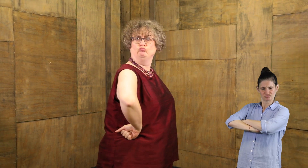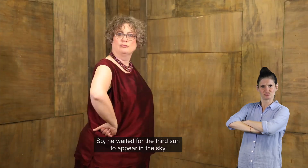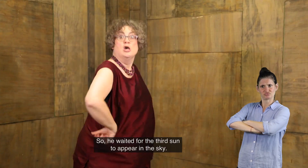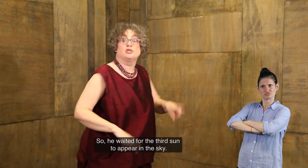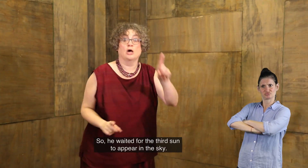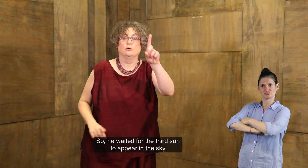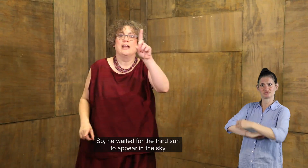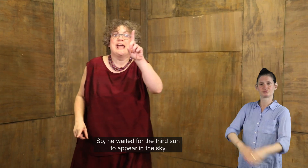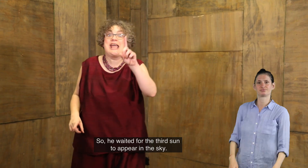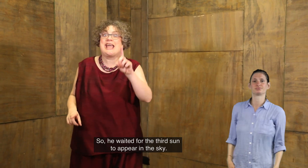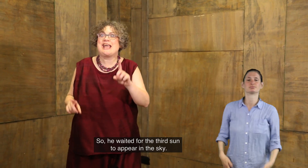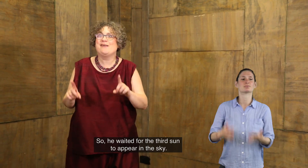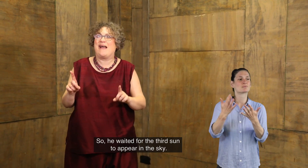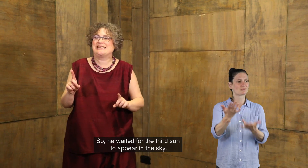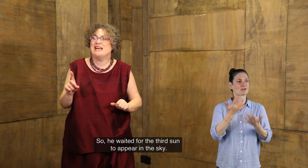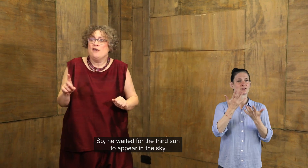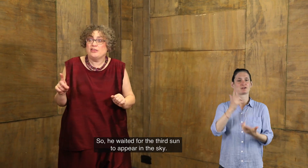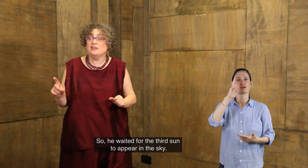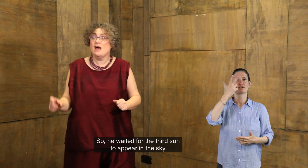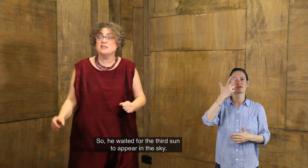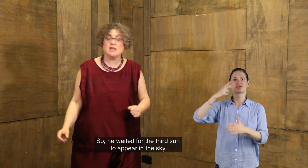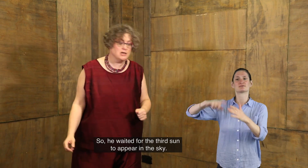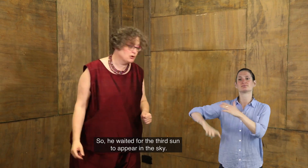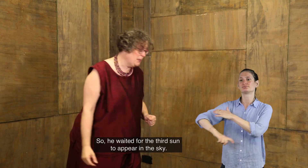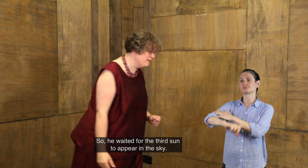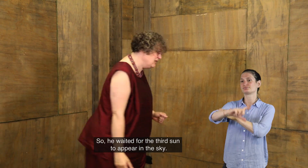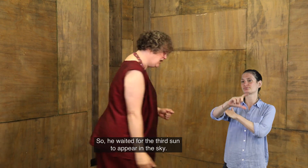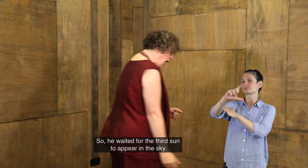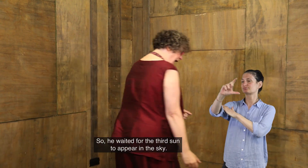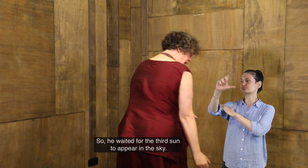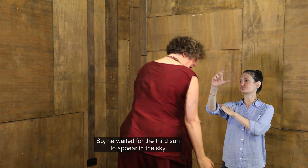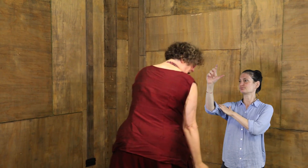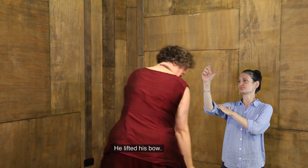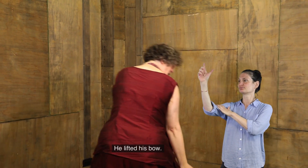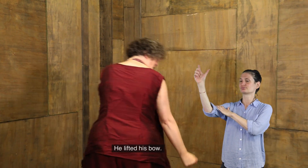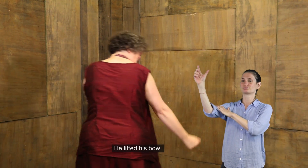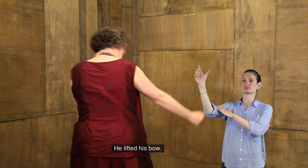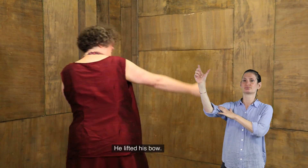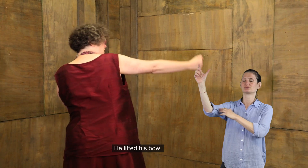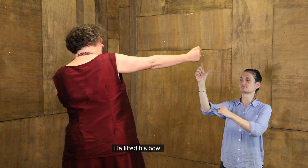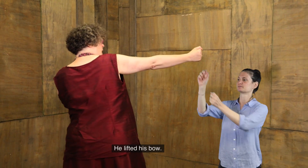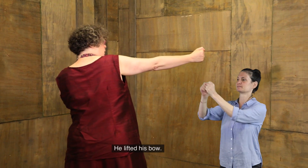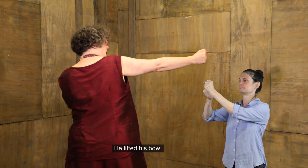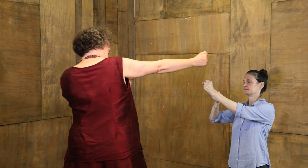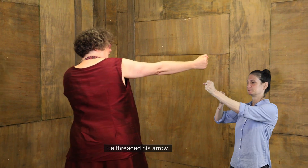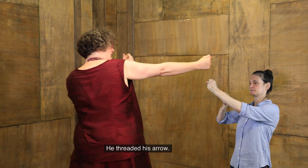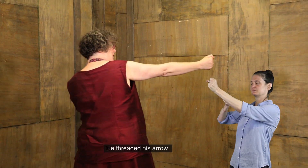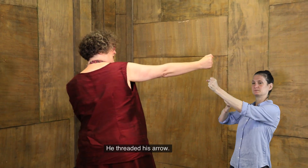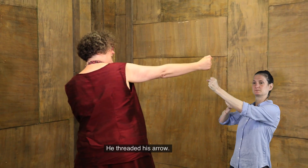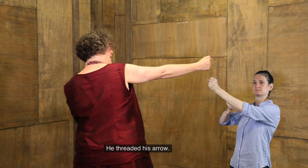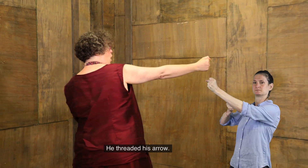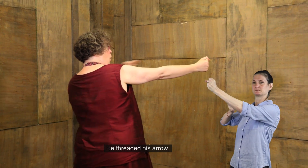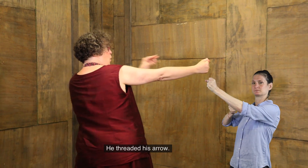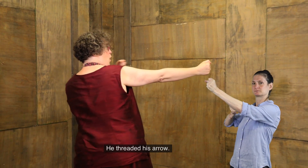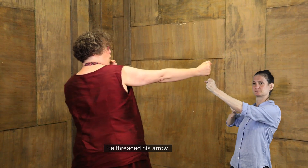hum. So, he waited for the third sun to appear in the sky. He lifted his bow. He